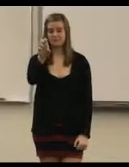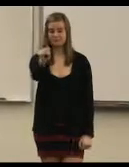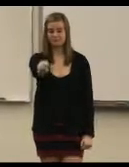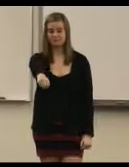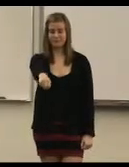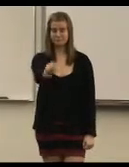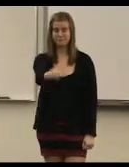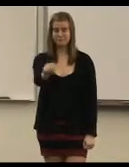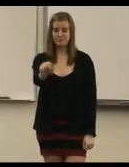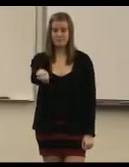ooh.